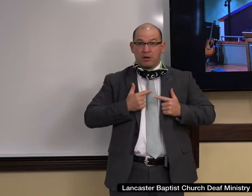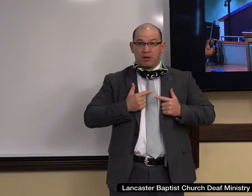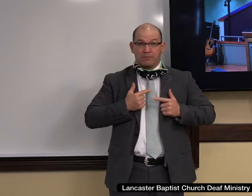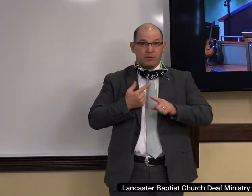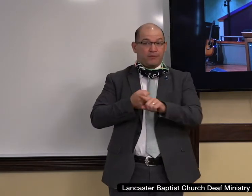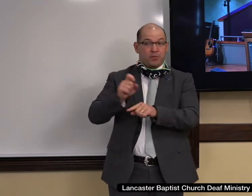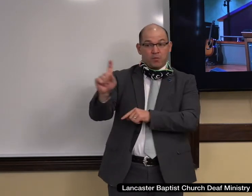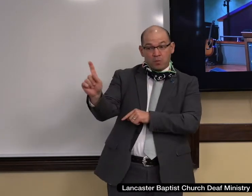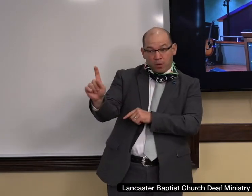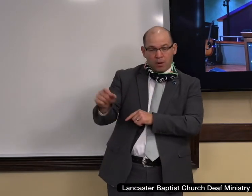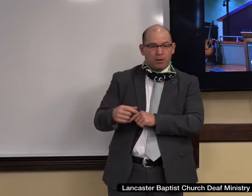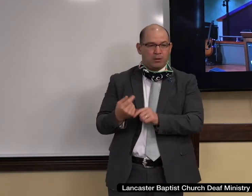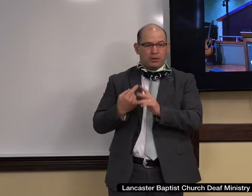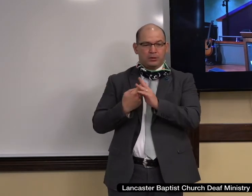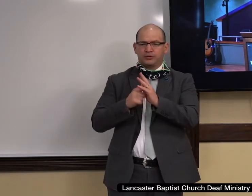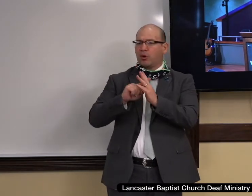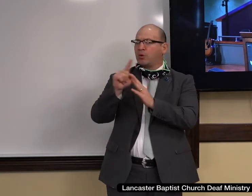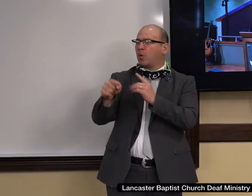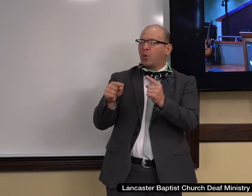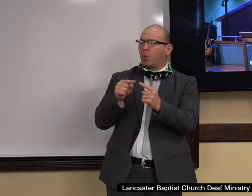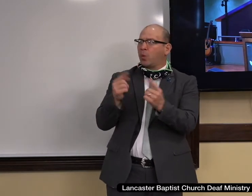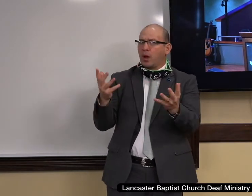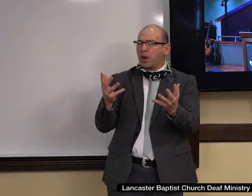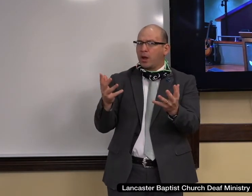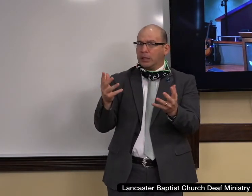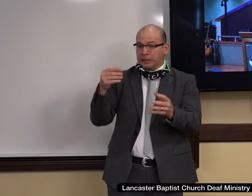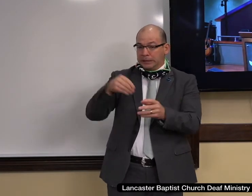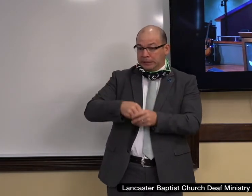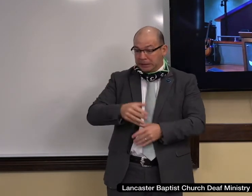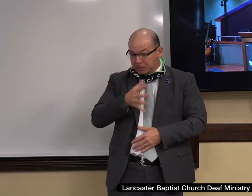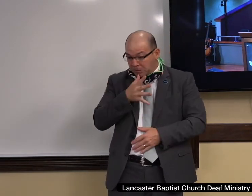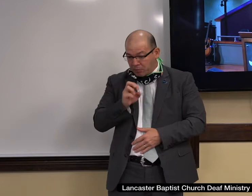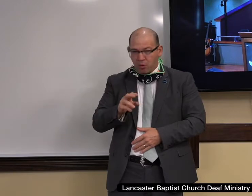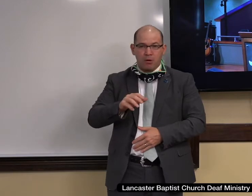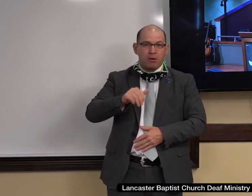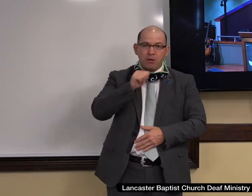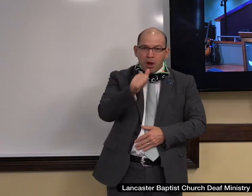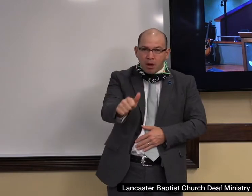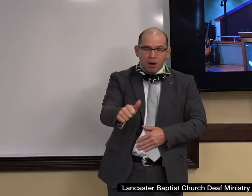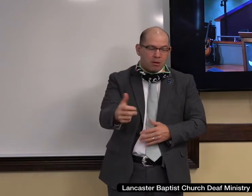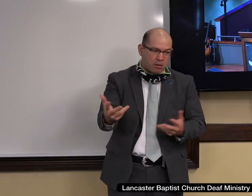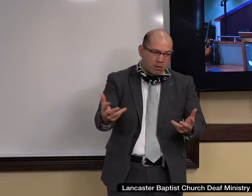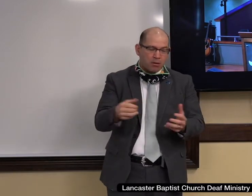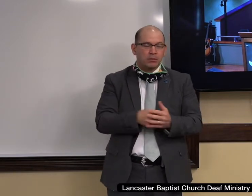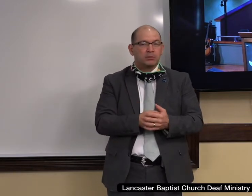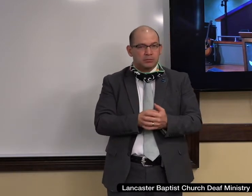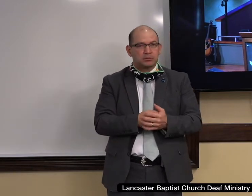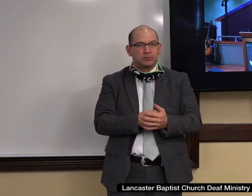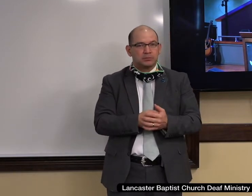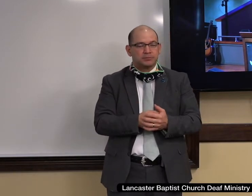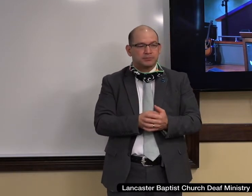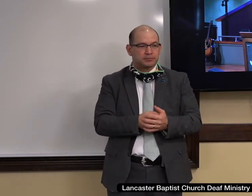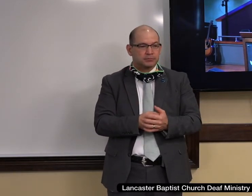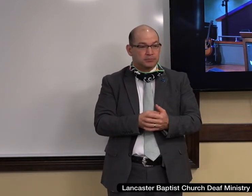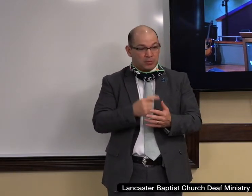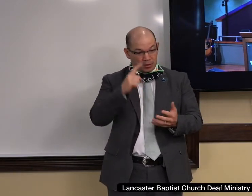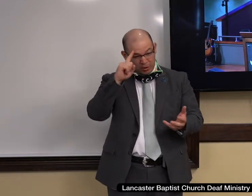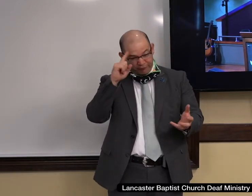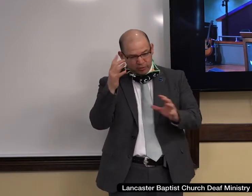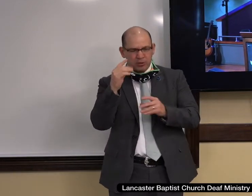life begin? In the mother's womb or not? There are questions and there is confusion about many different topics